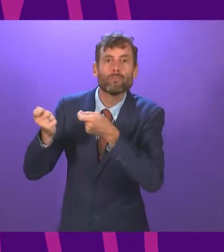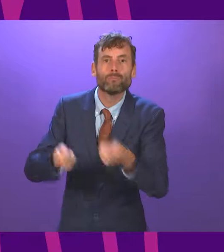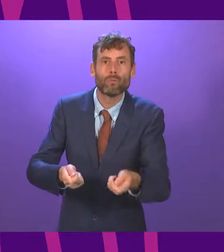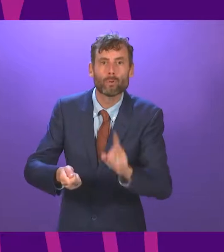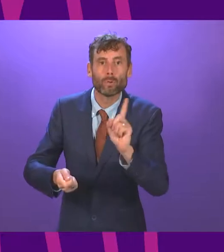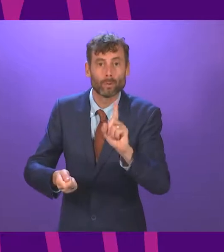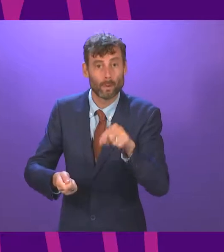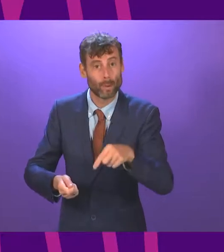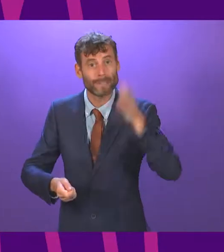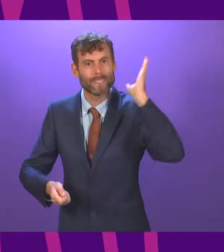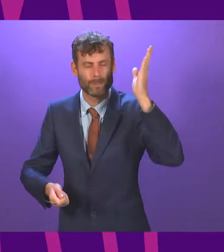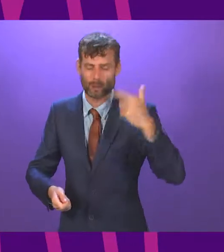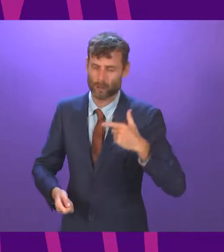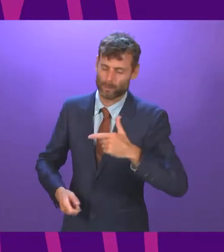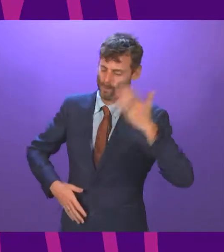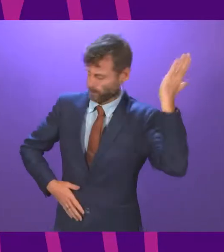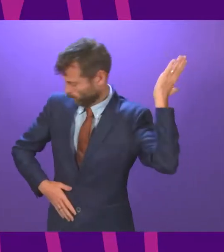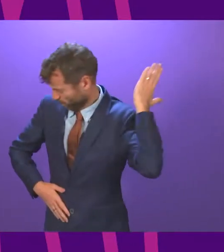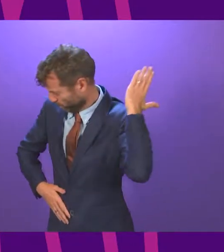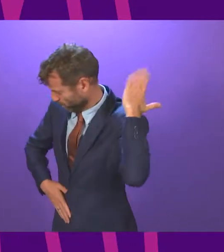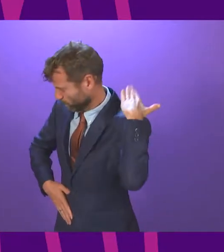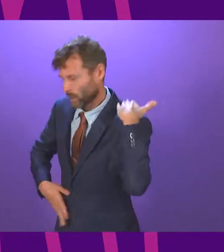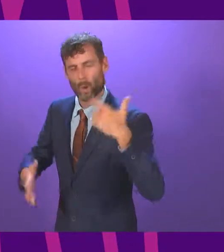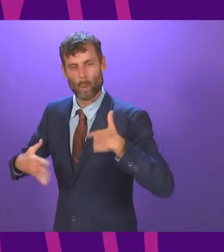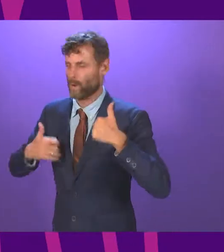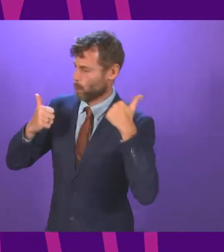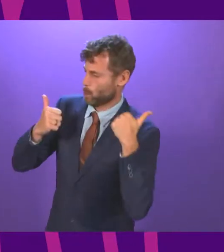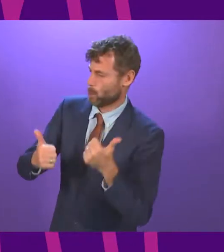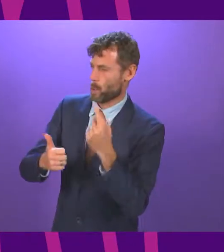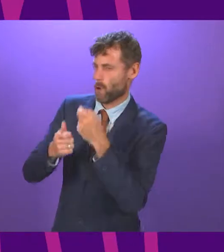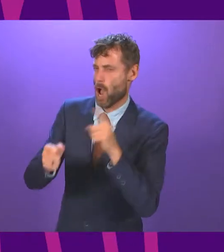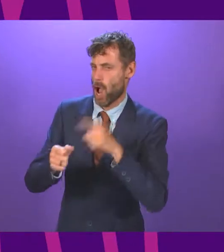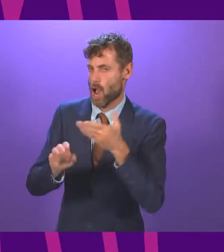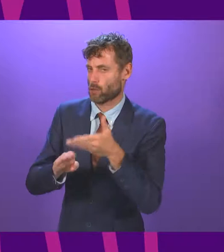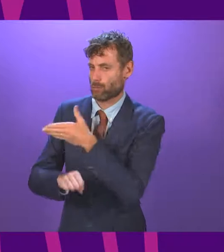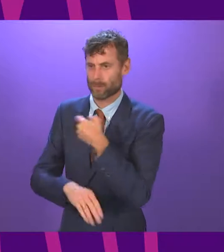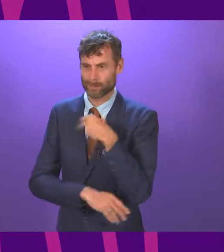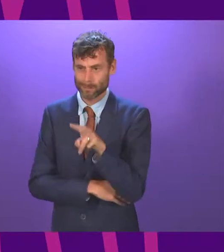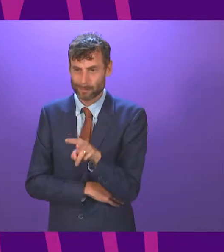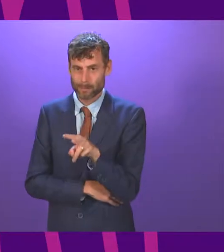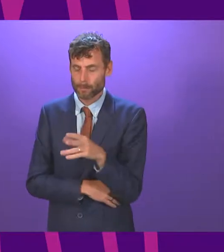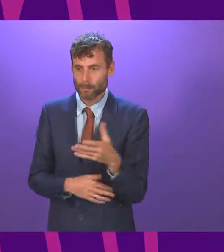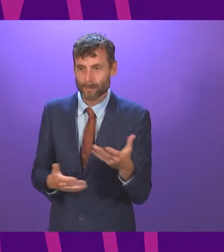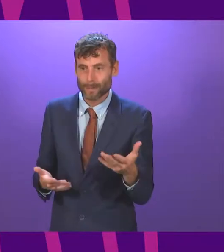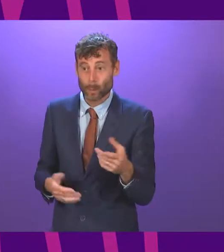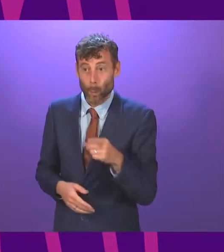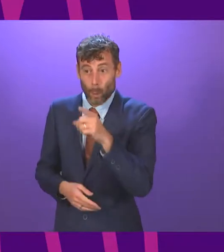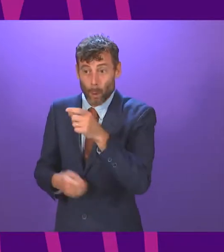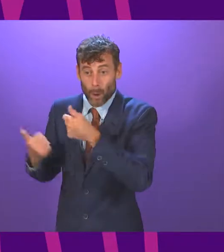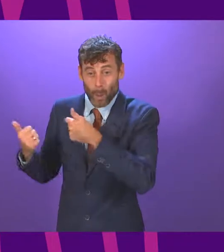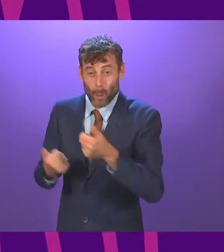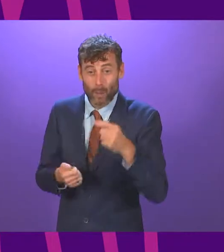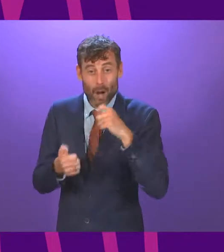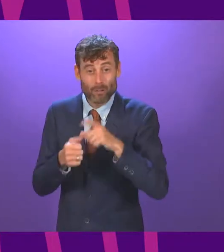on the back and say how great they've been over the last 100 days. Completely bereft of ideas to sort out the mess